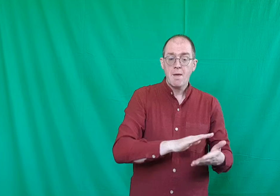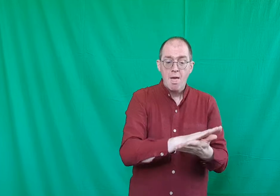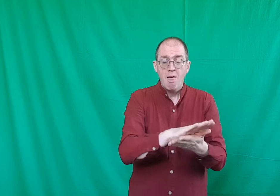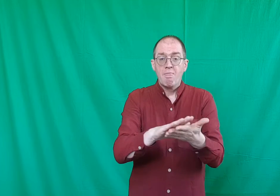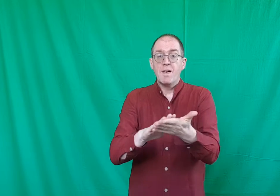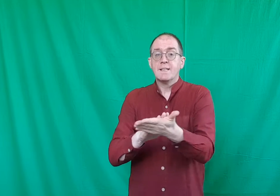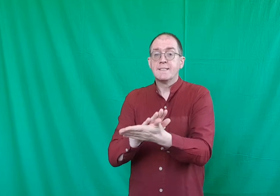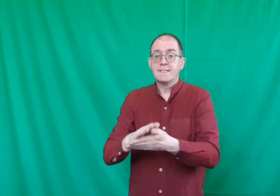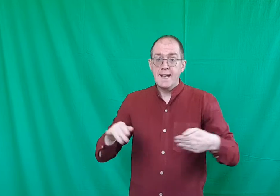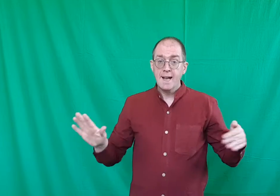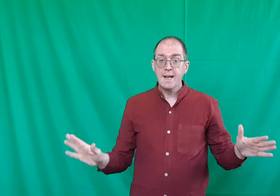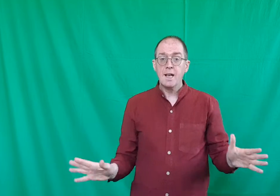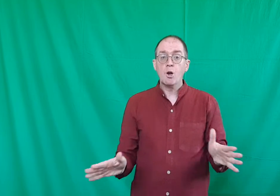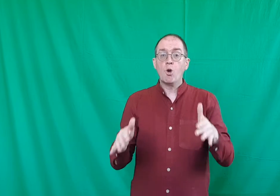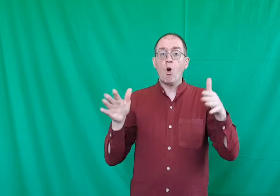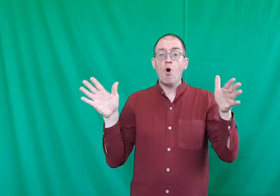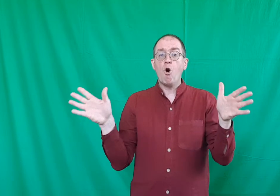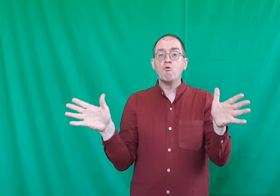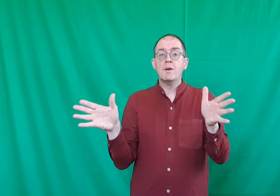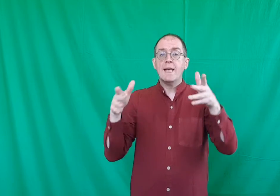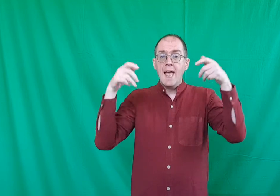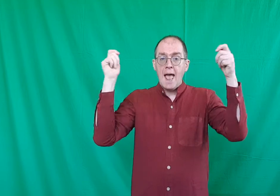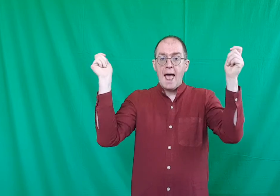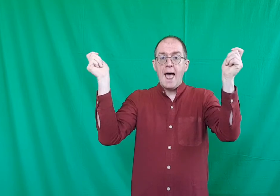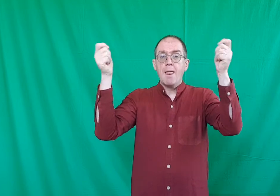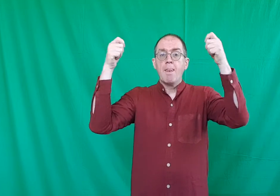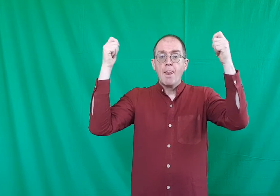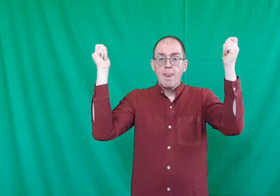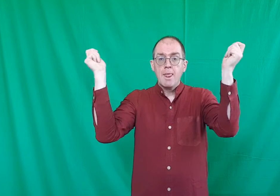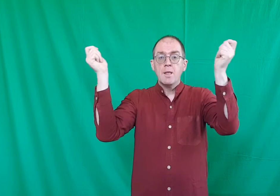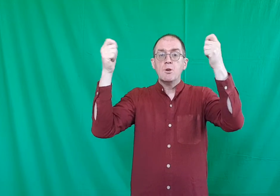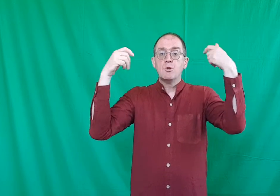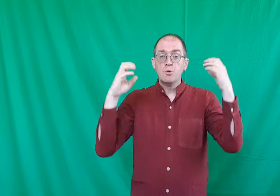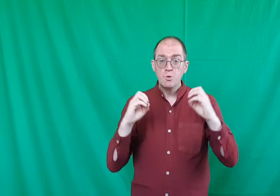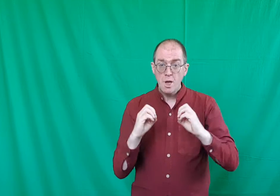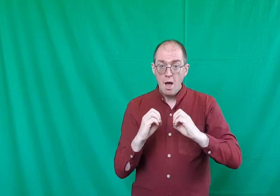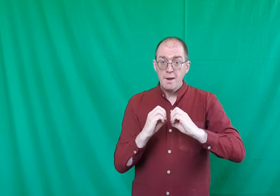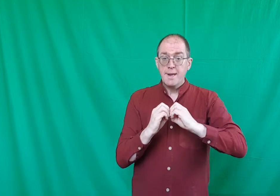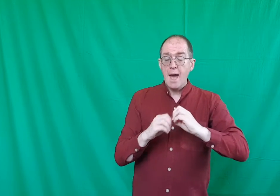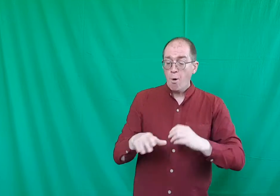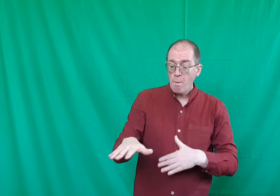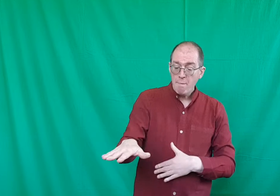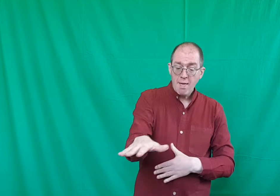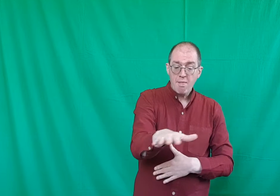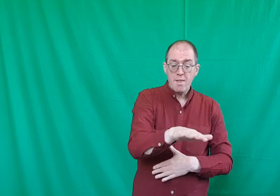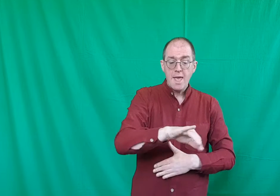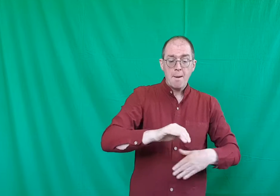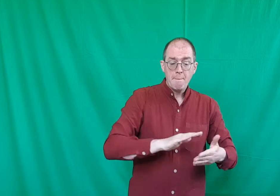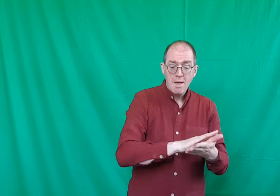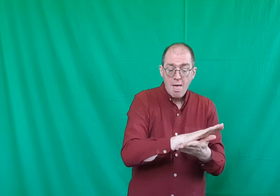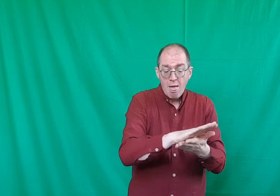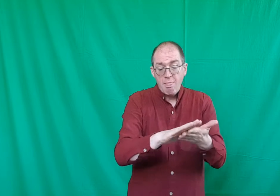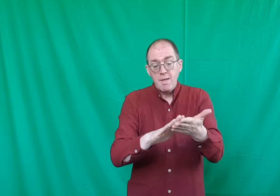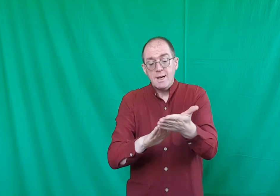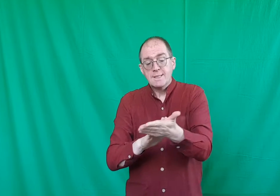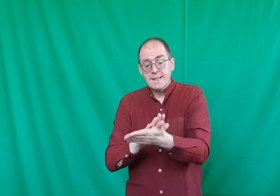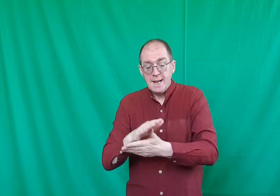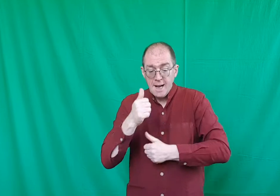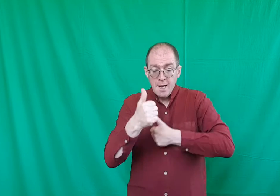They're singing, glory, hallelujah. Down in Bethlehem. They're singing,